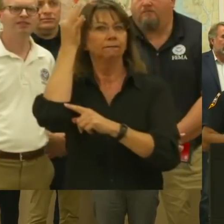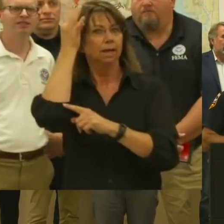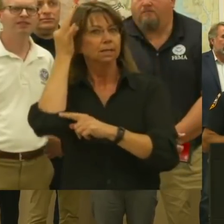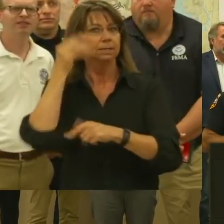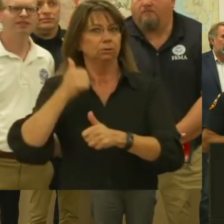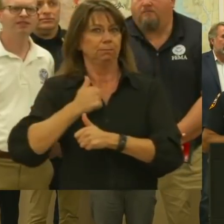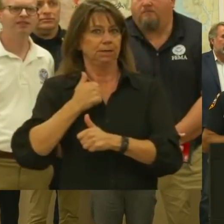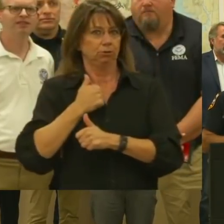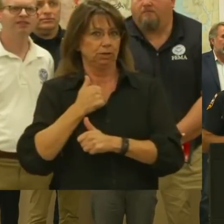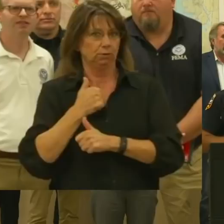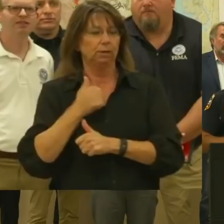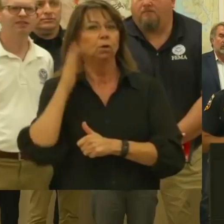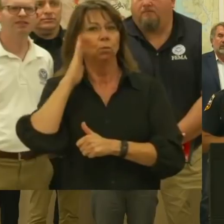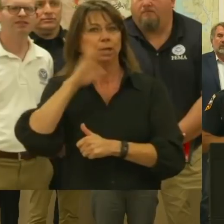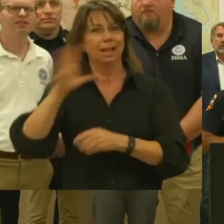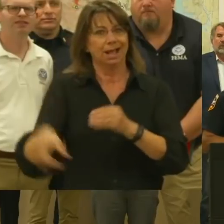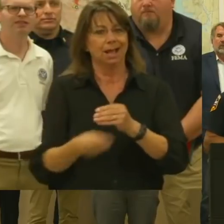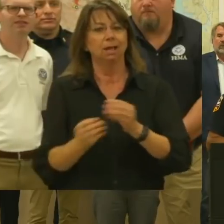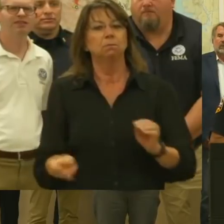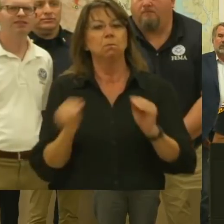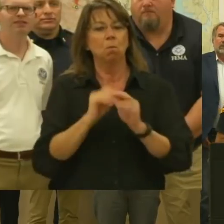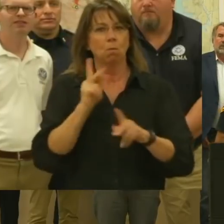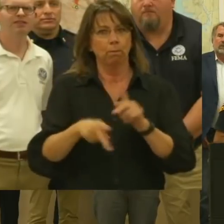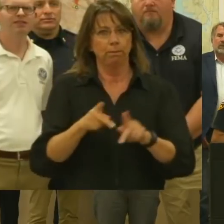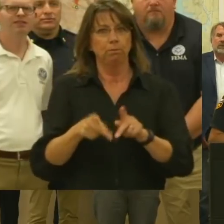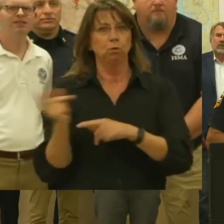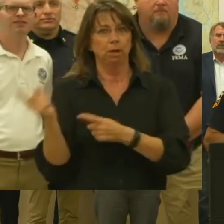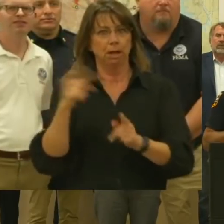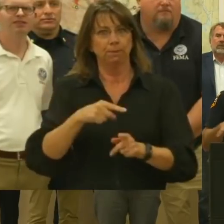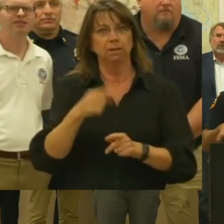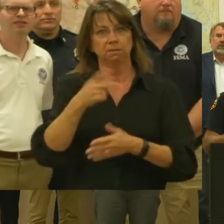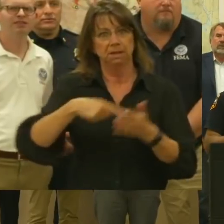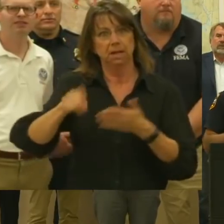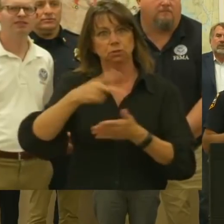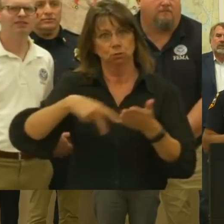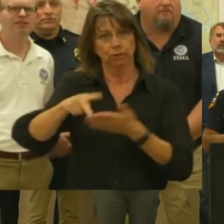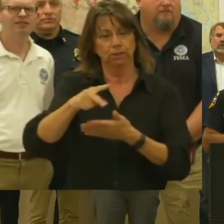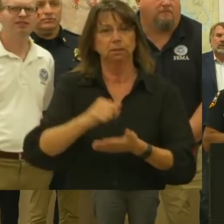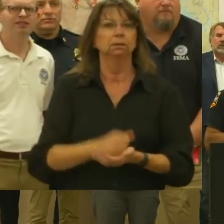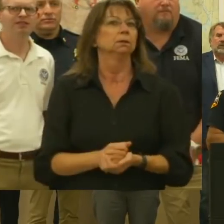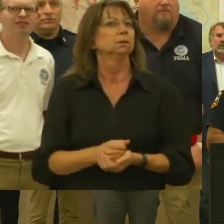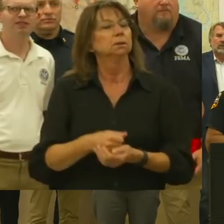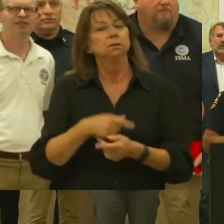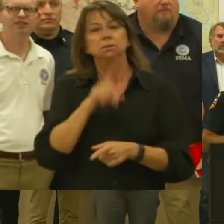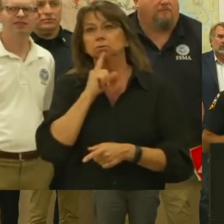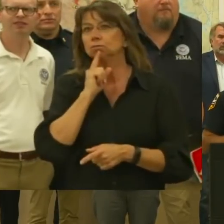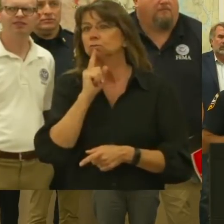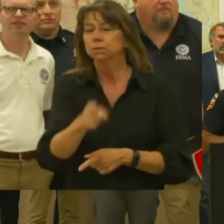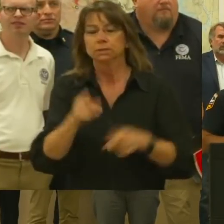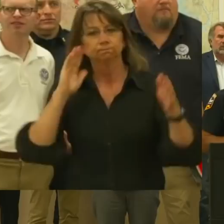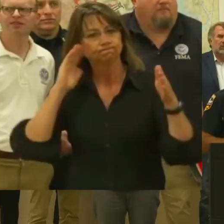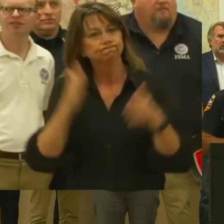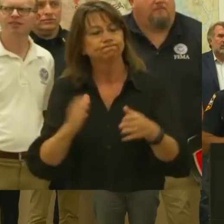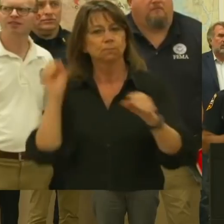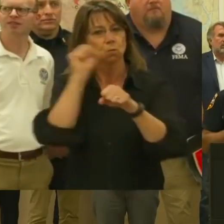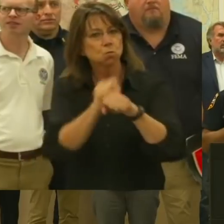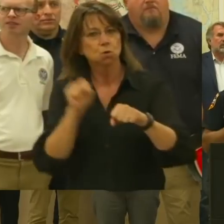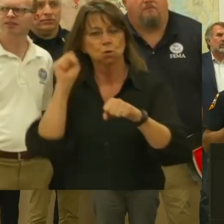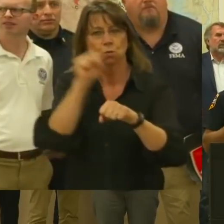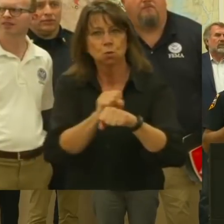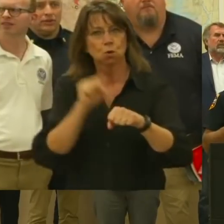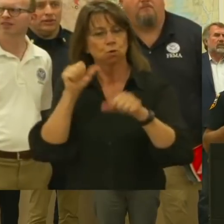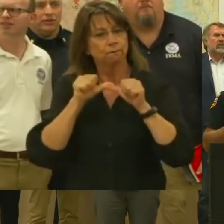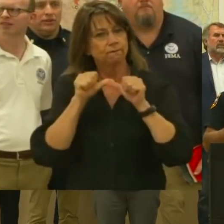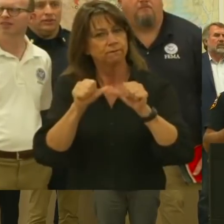crews coming into California within the coming week. Vigilance, vigilance, vigilance is what we're saying. We are